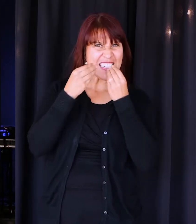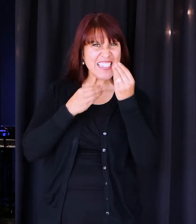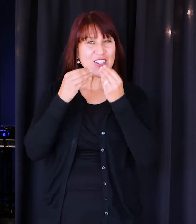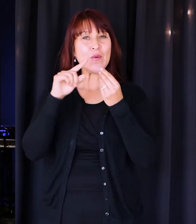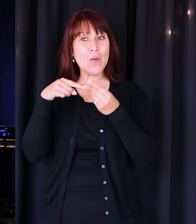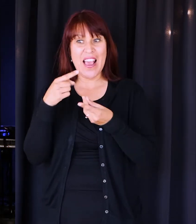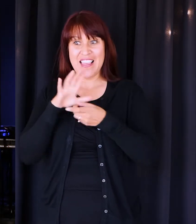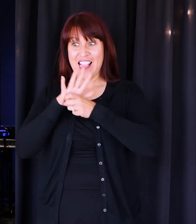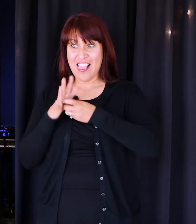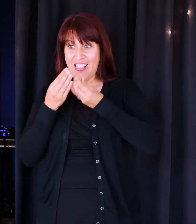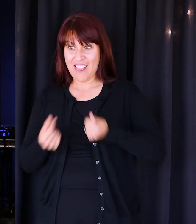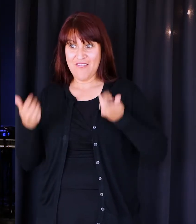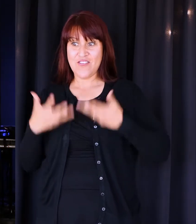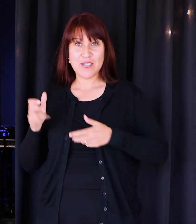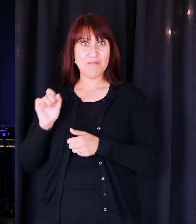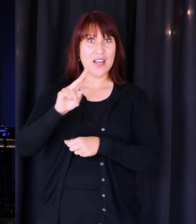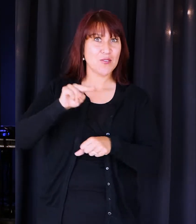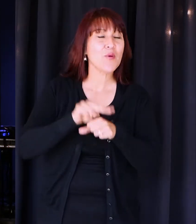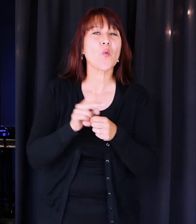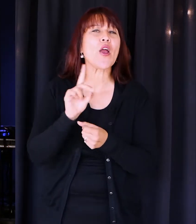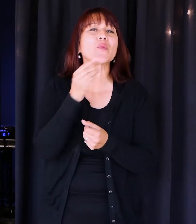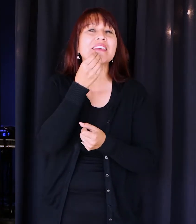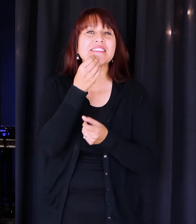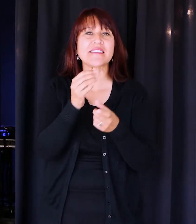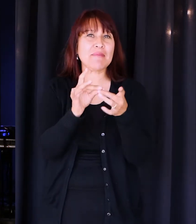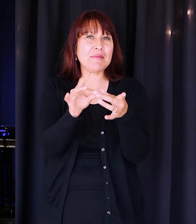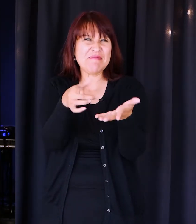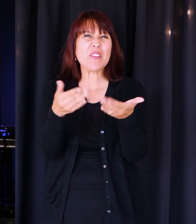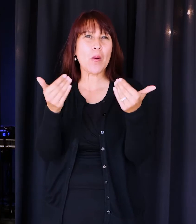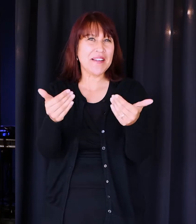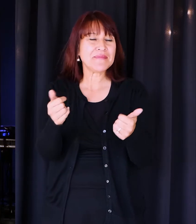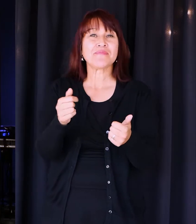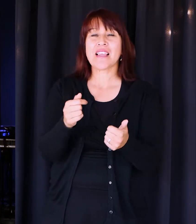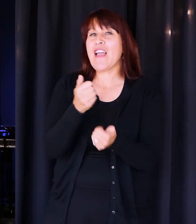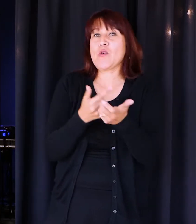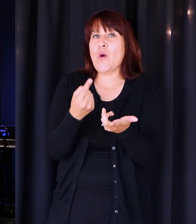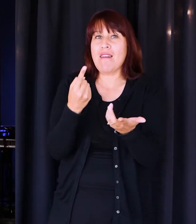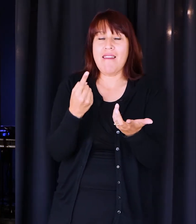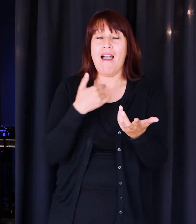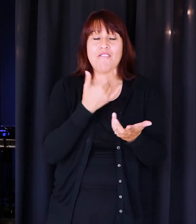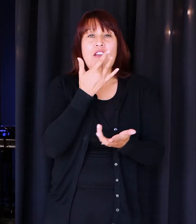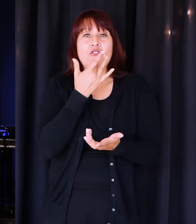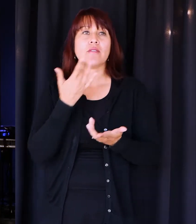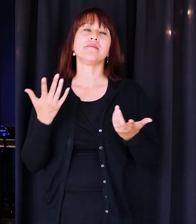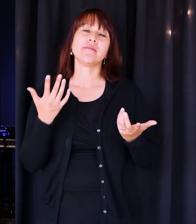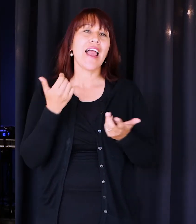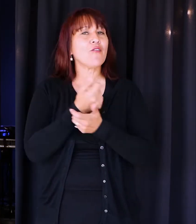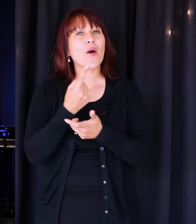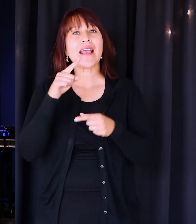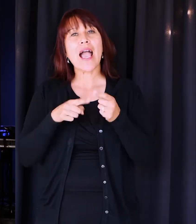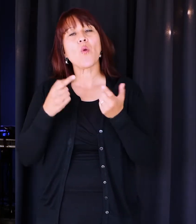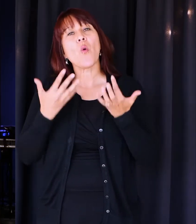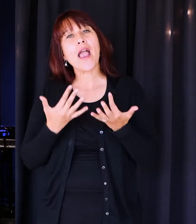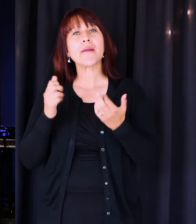when things go back. I don't know what your fill in the blank is. Everyone's got one. I can't wait to go back